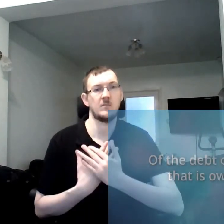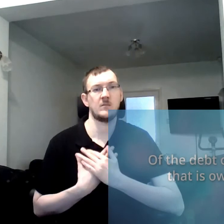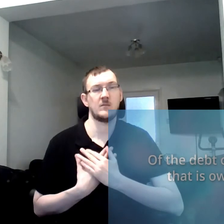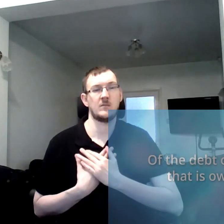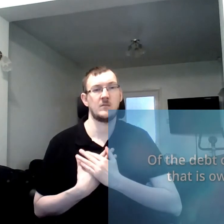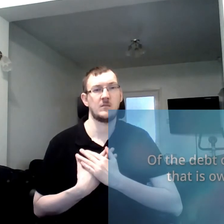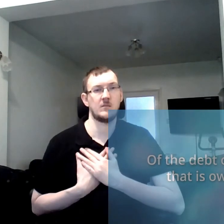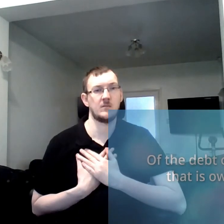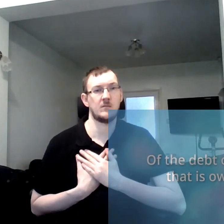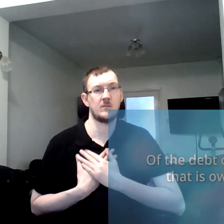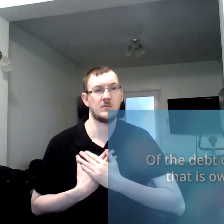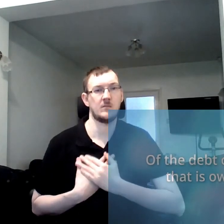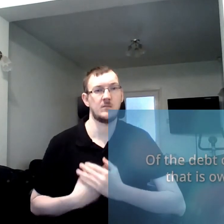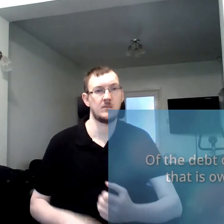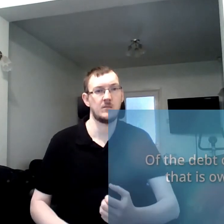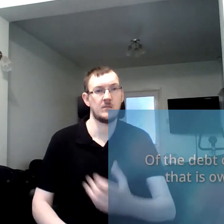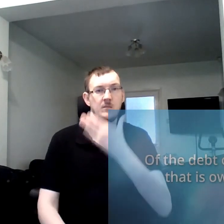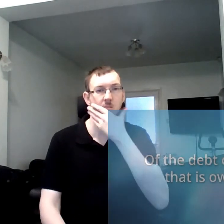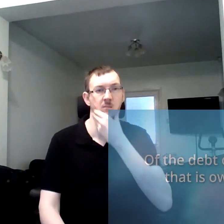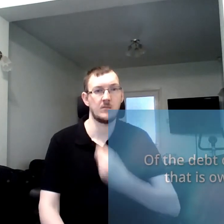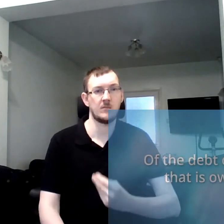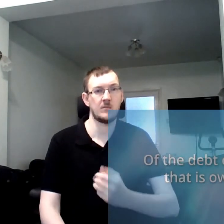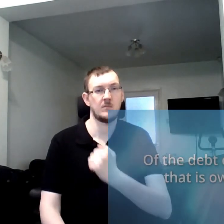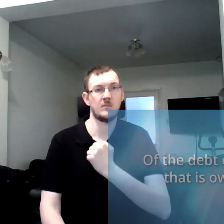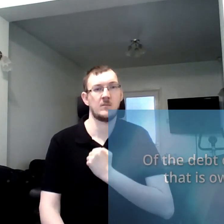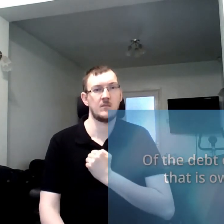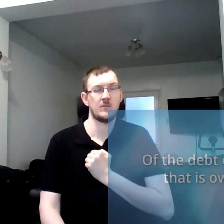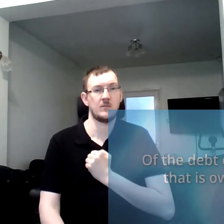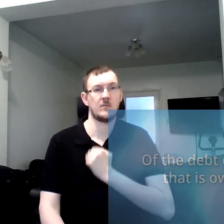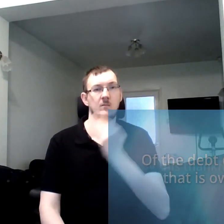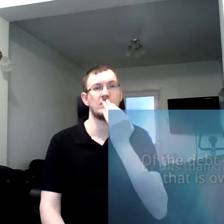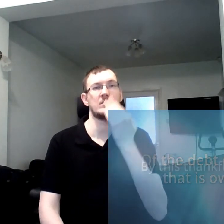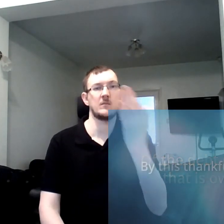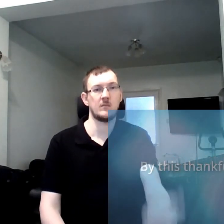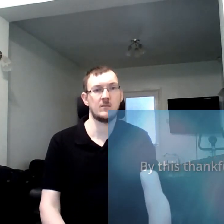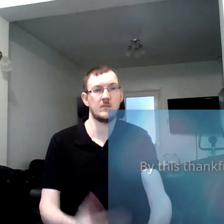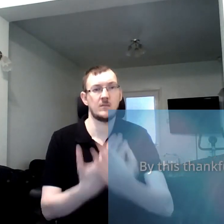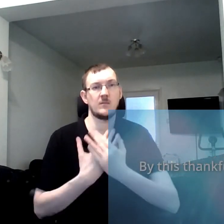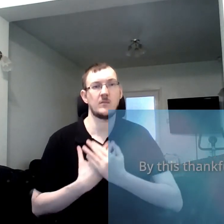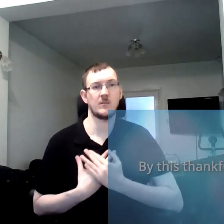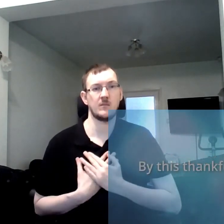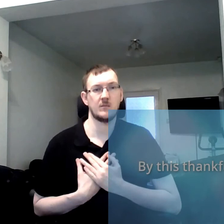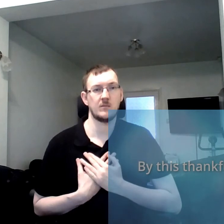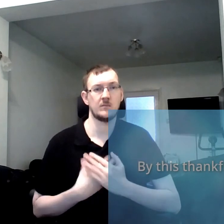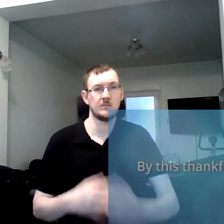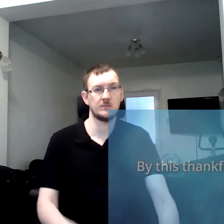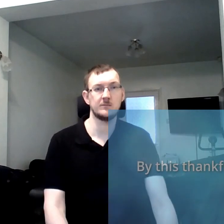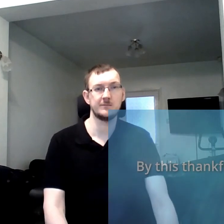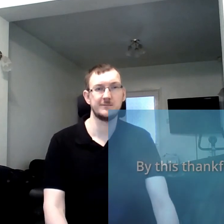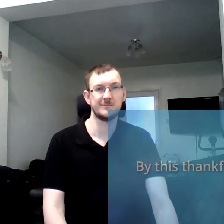of love that is all but i just think for heart you